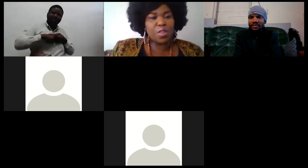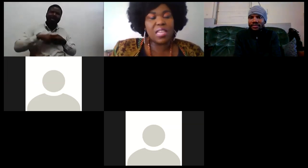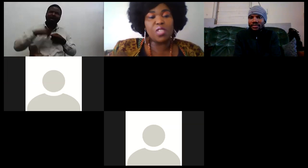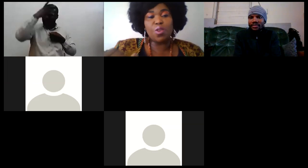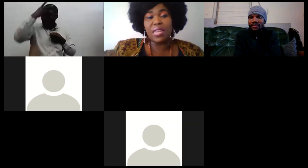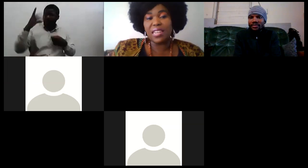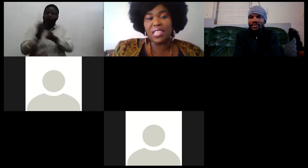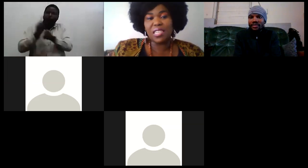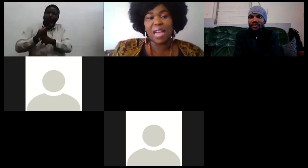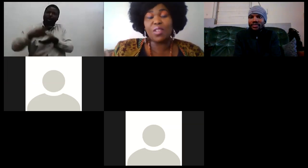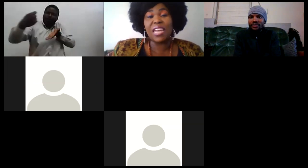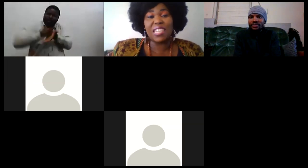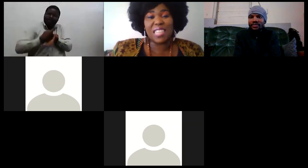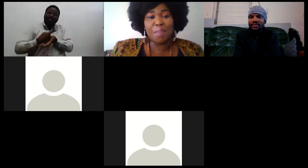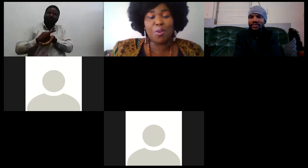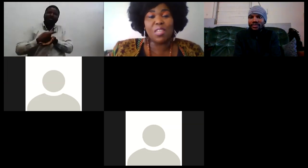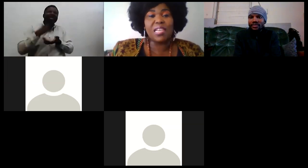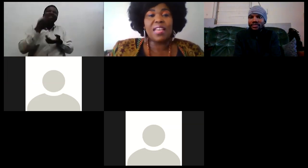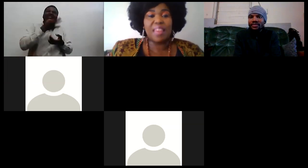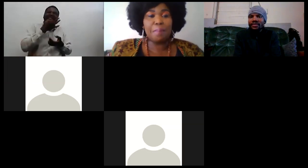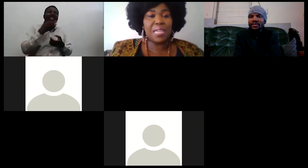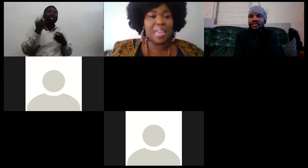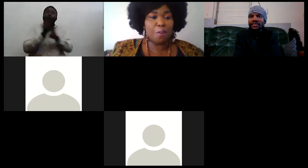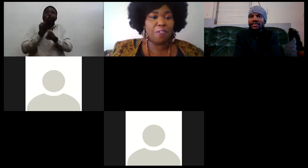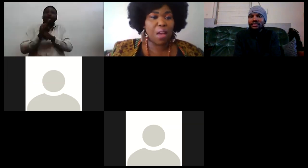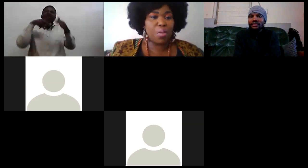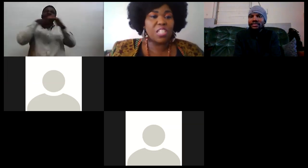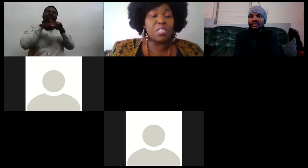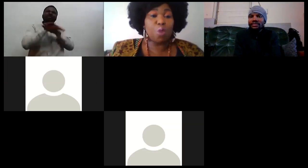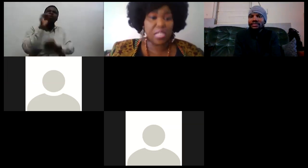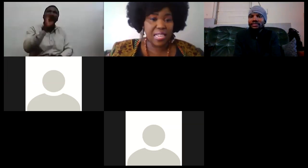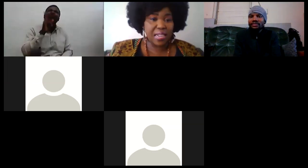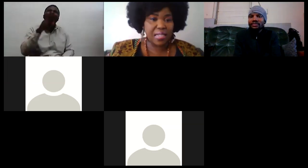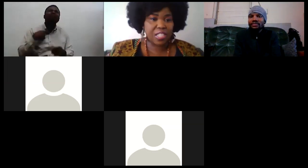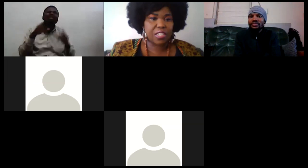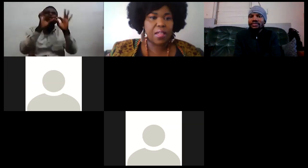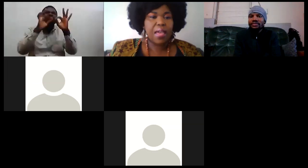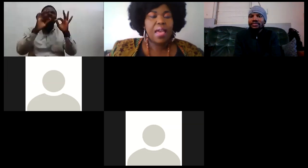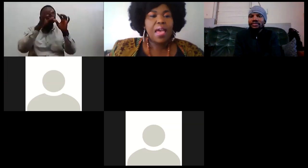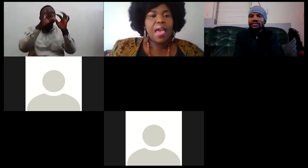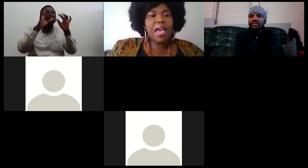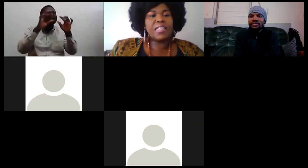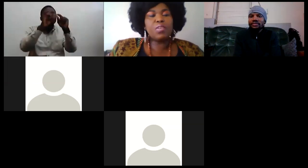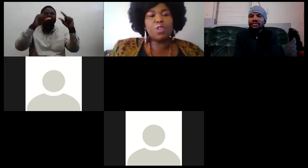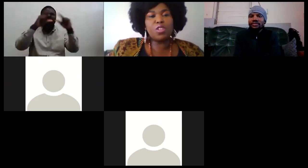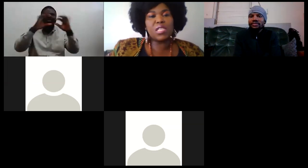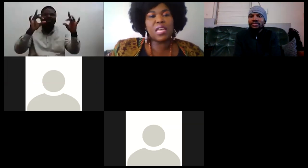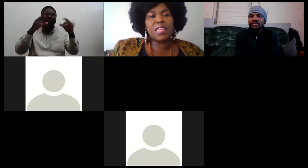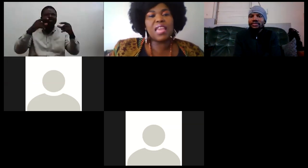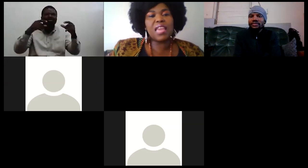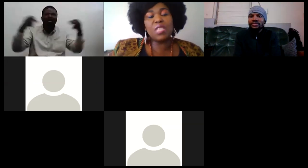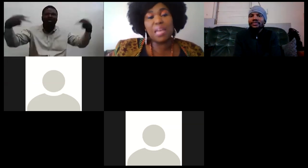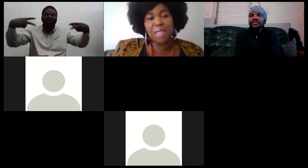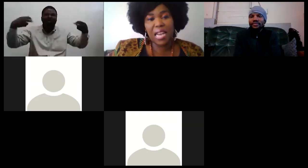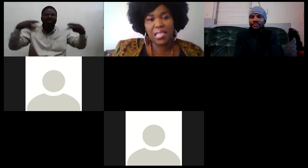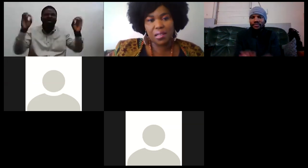a video there is no english i don't understand because their medium of language is mostly english and he would also say